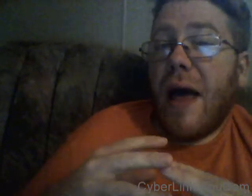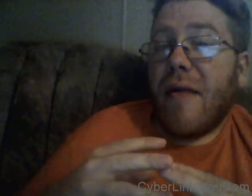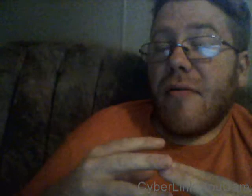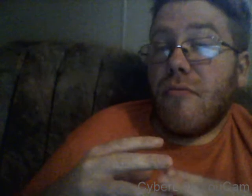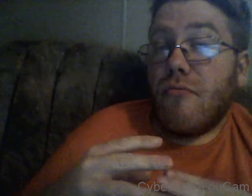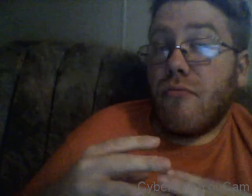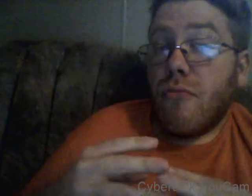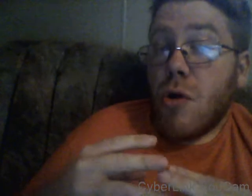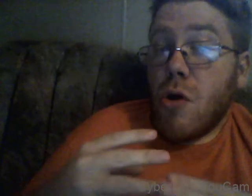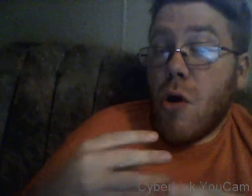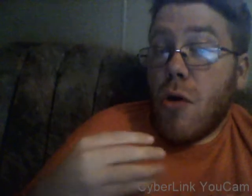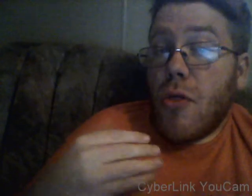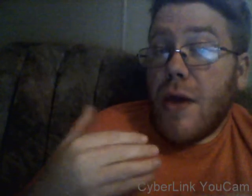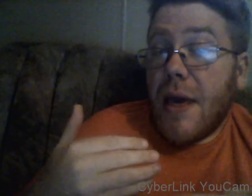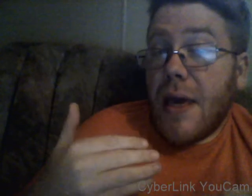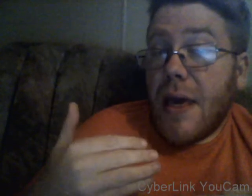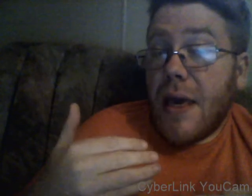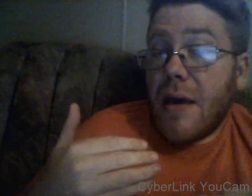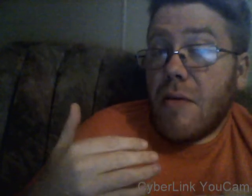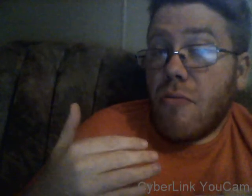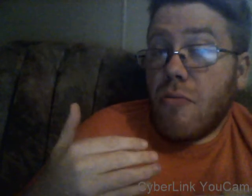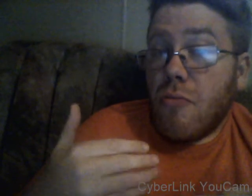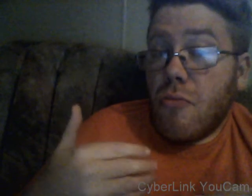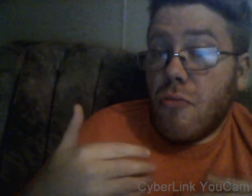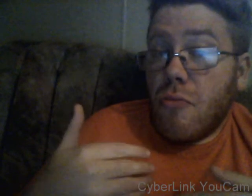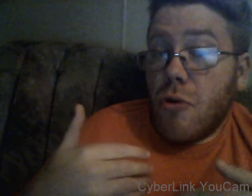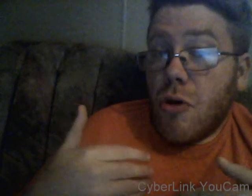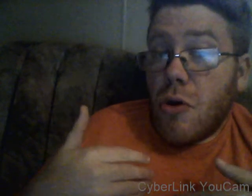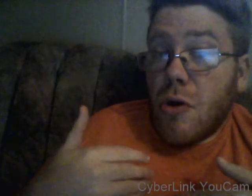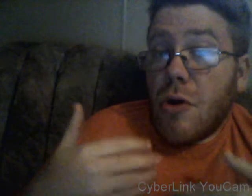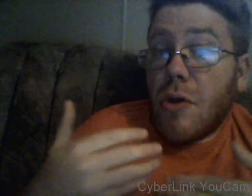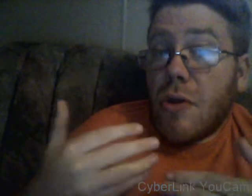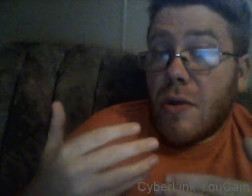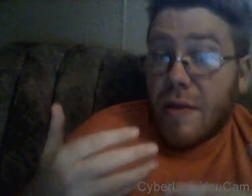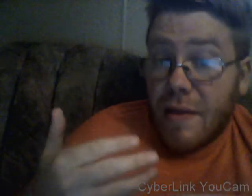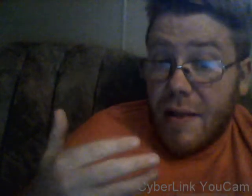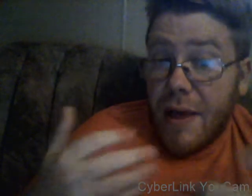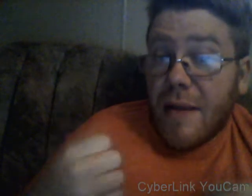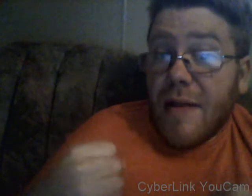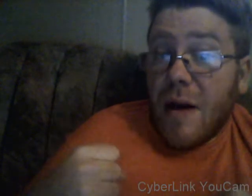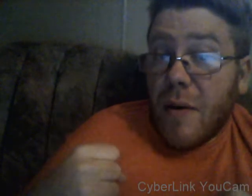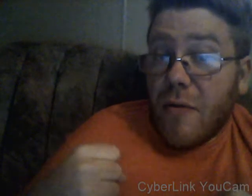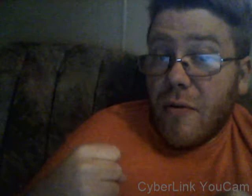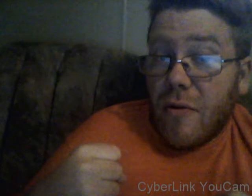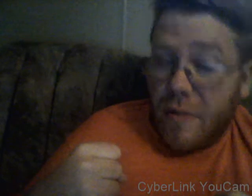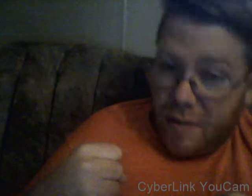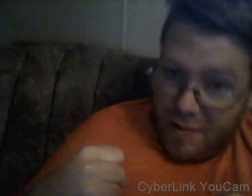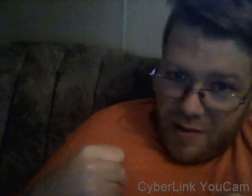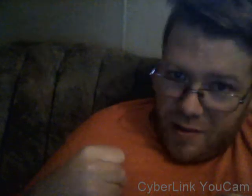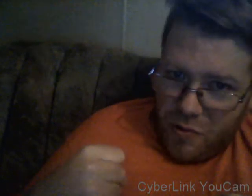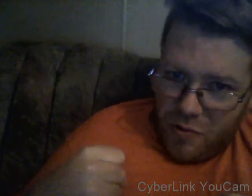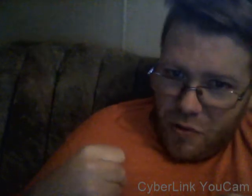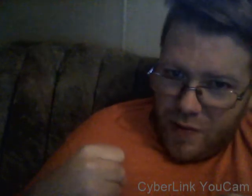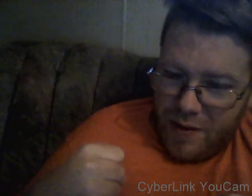has the deke dub of the Sailor Moon movies